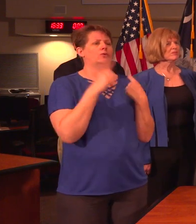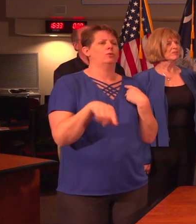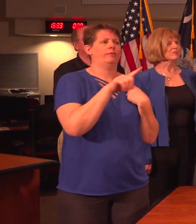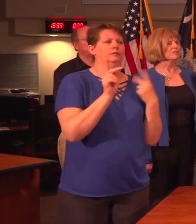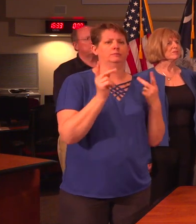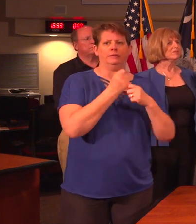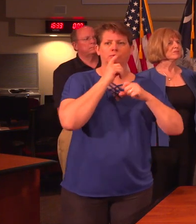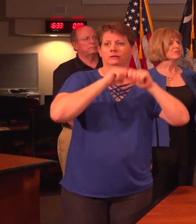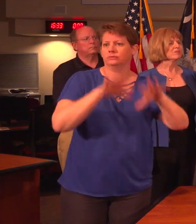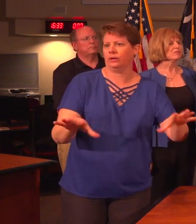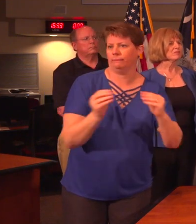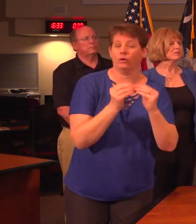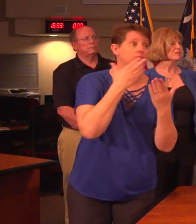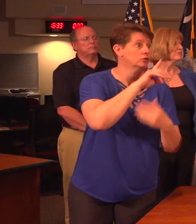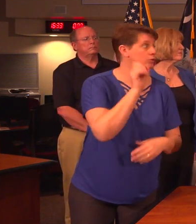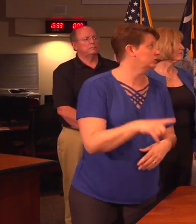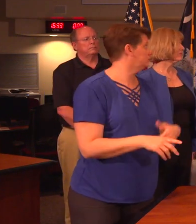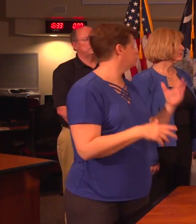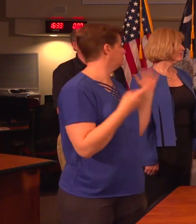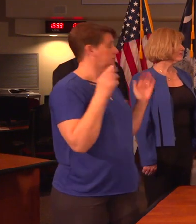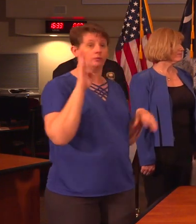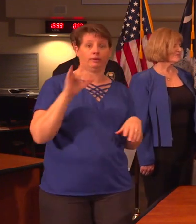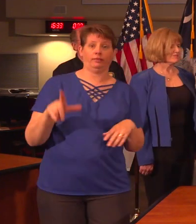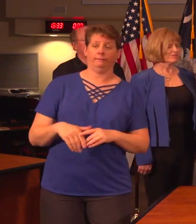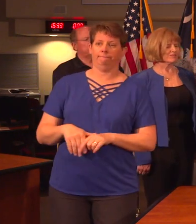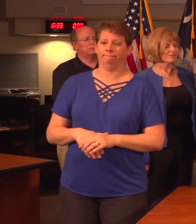place to make sure it's not spreading further? Good question. Dr. Bell?